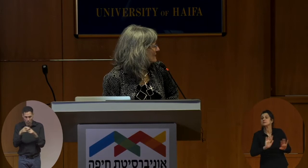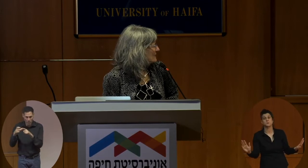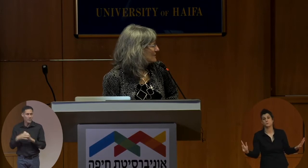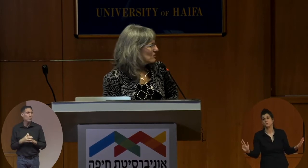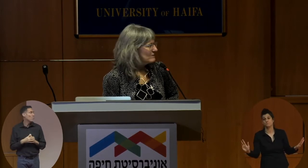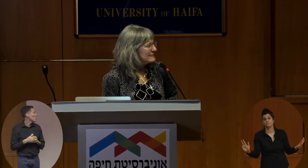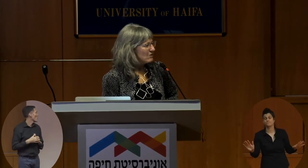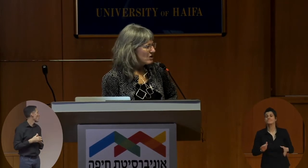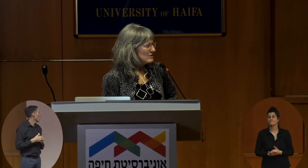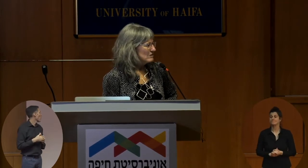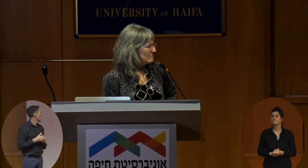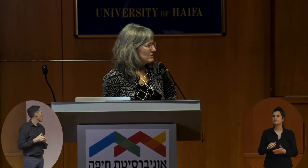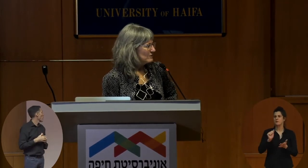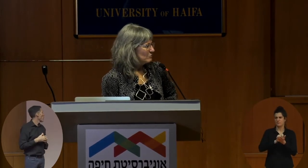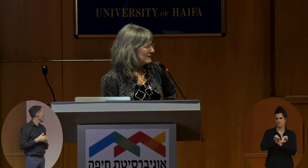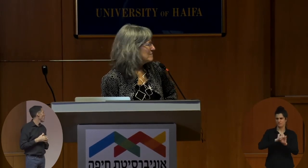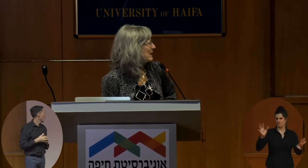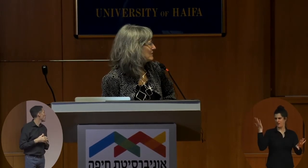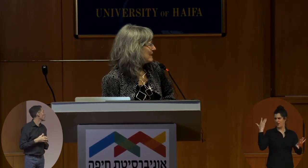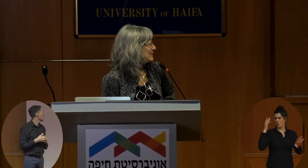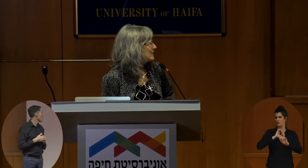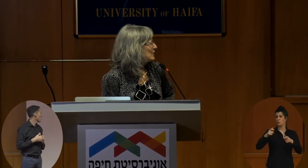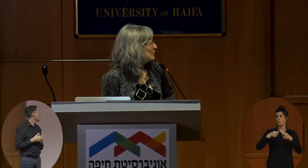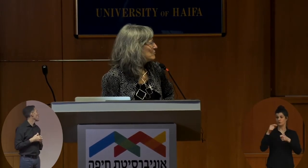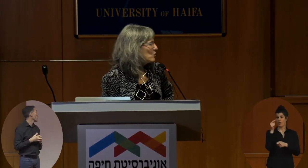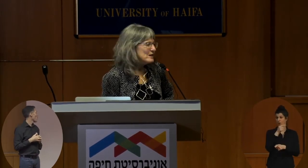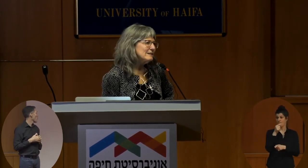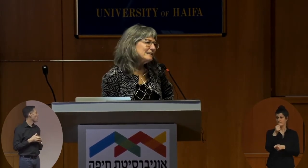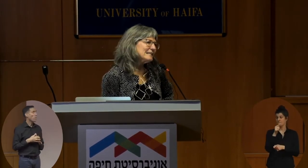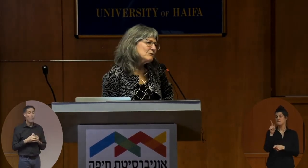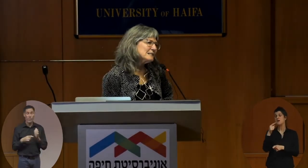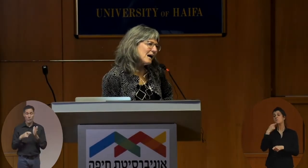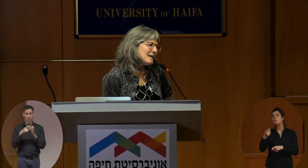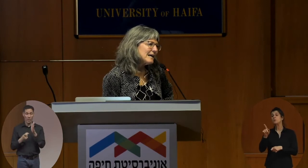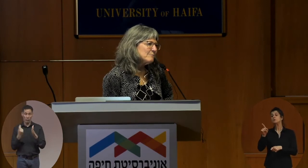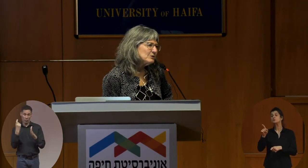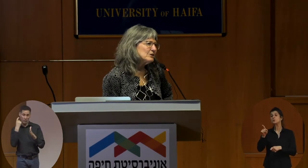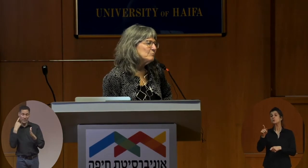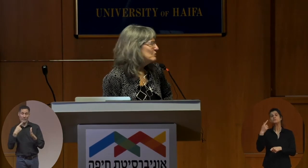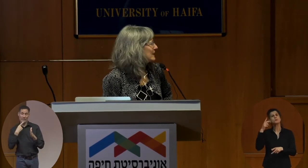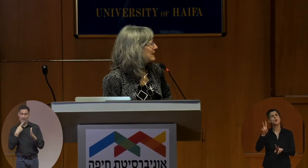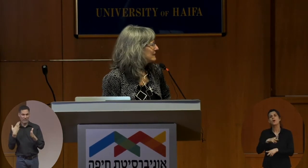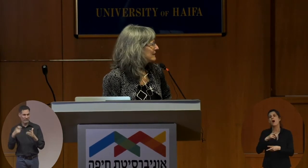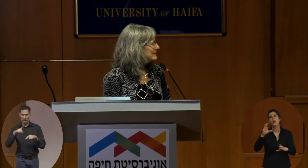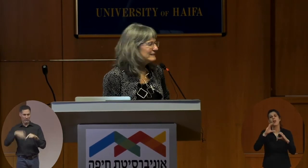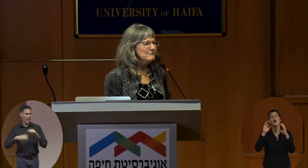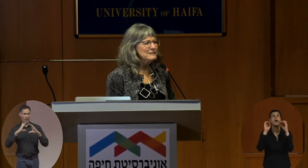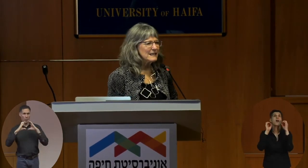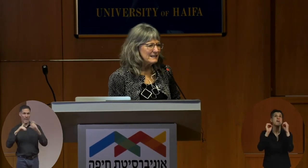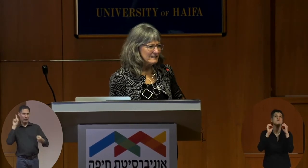So a recent article that was just written about David reported that he was not able to communicate until he was eight